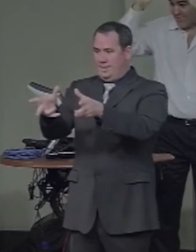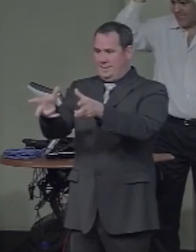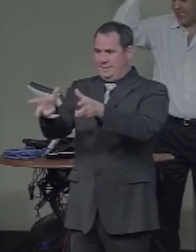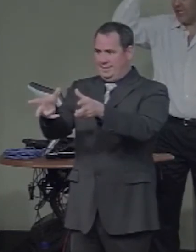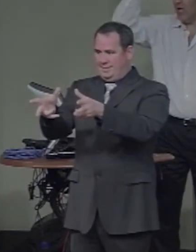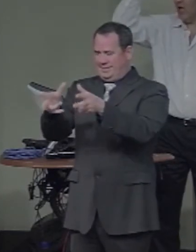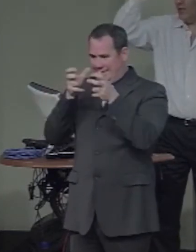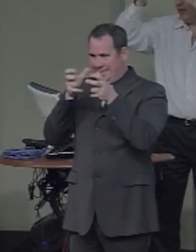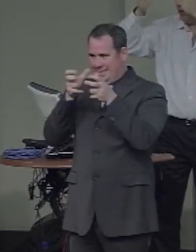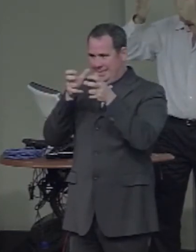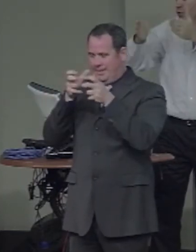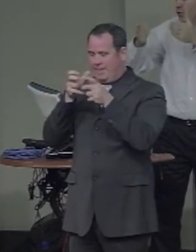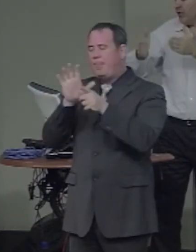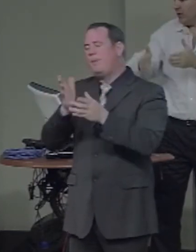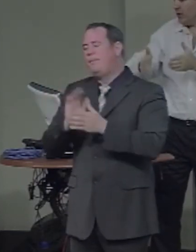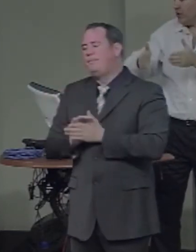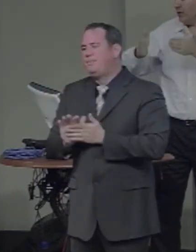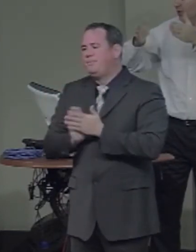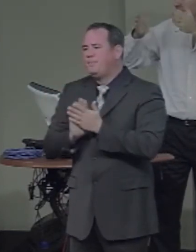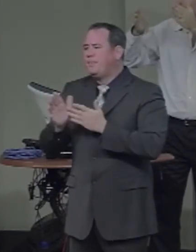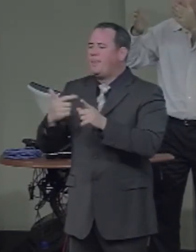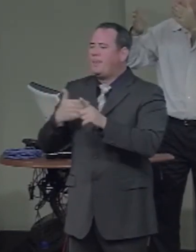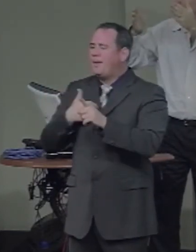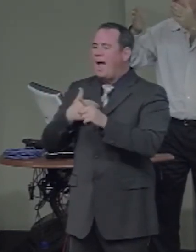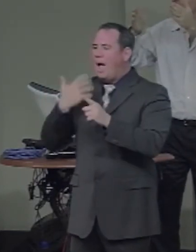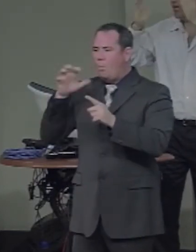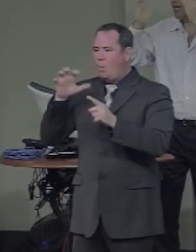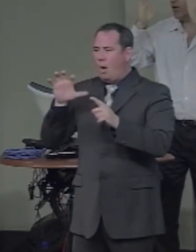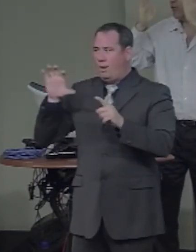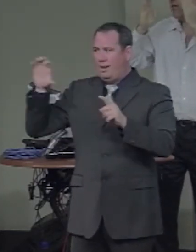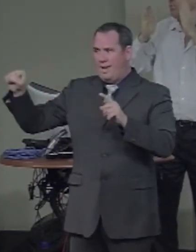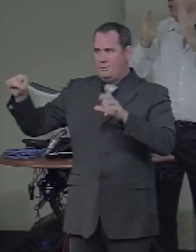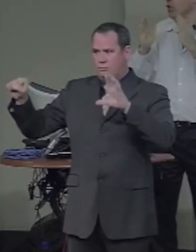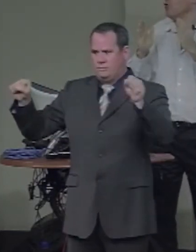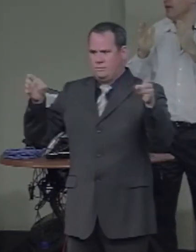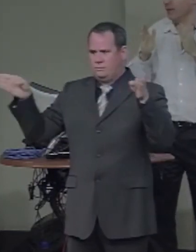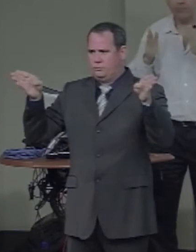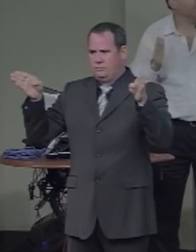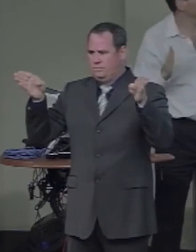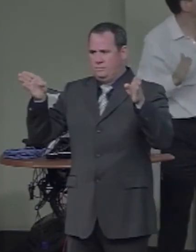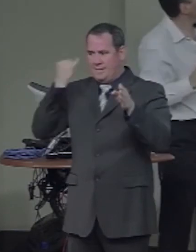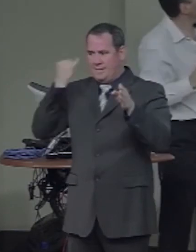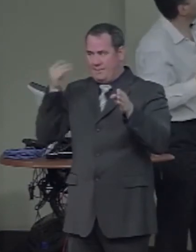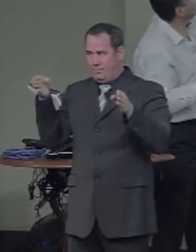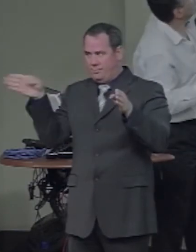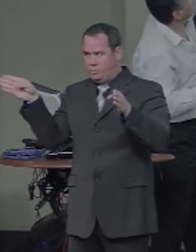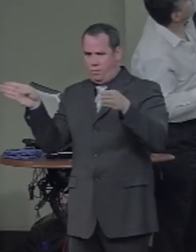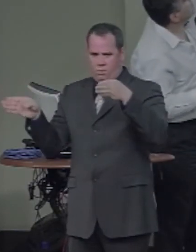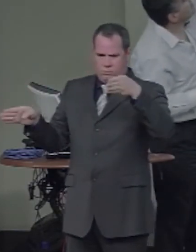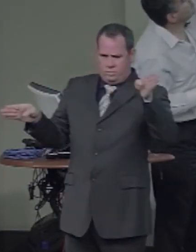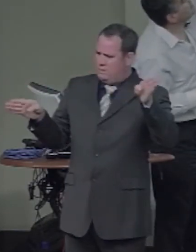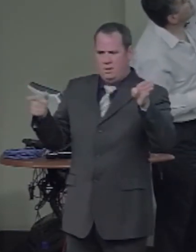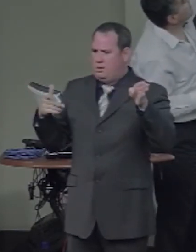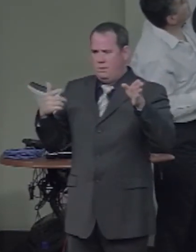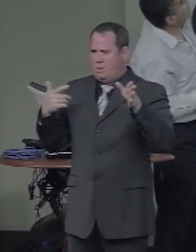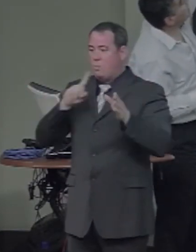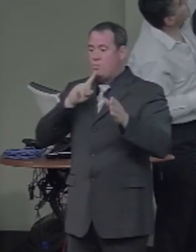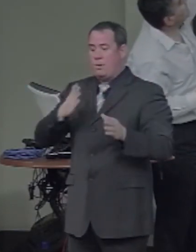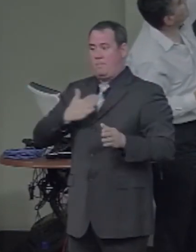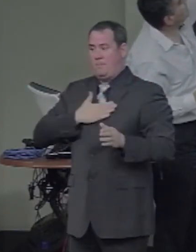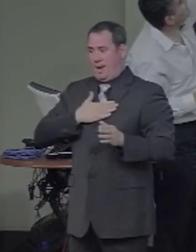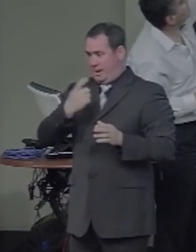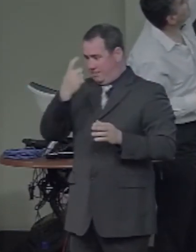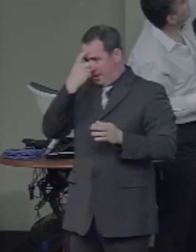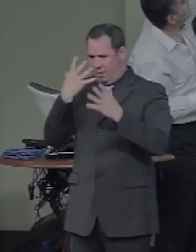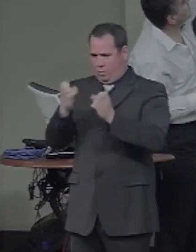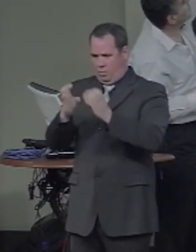Basically, the inputs that are right below them. Okay? So these units on the left